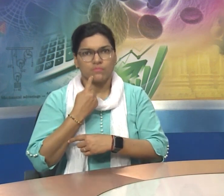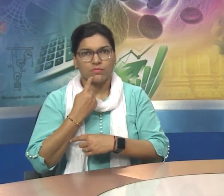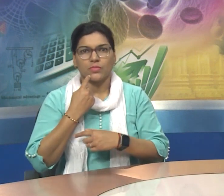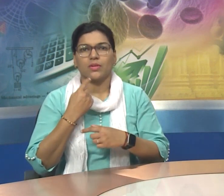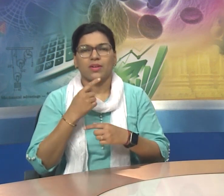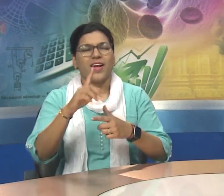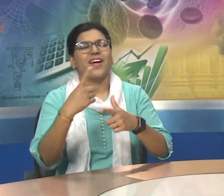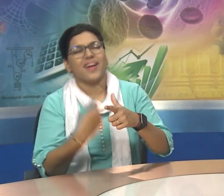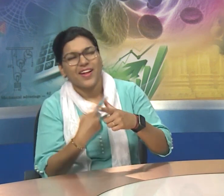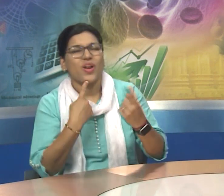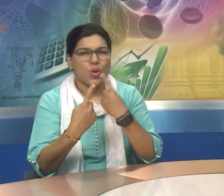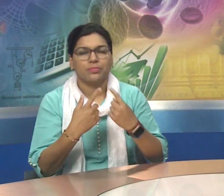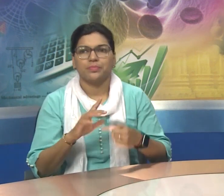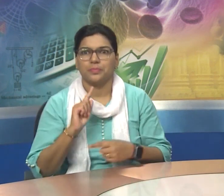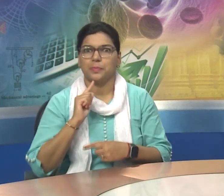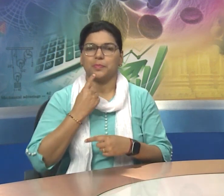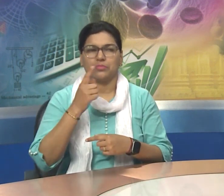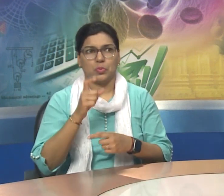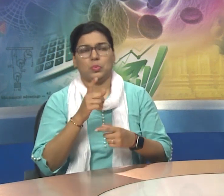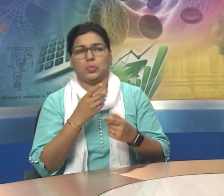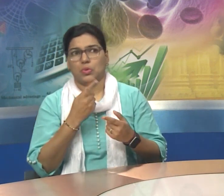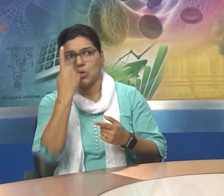Solemn. Serious.